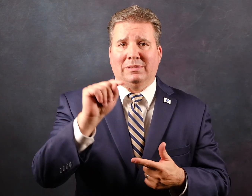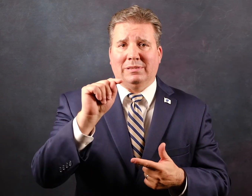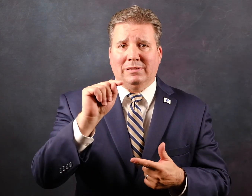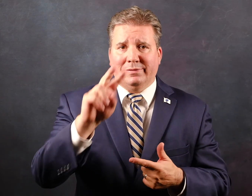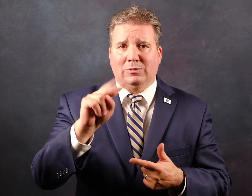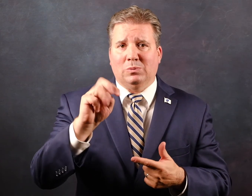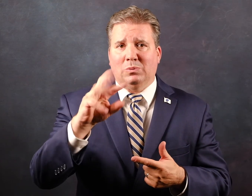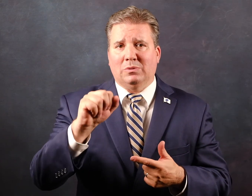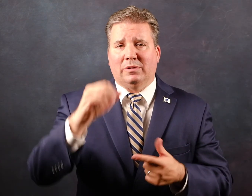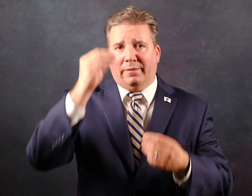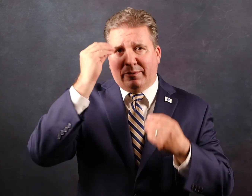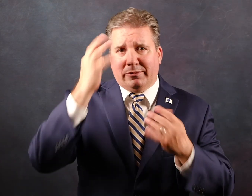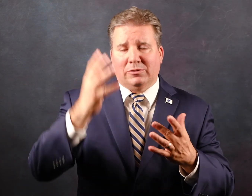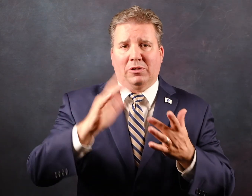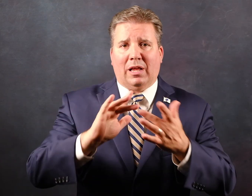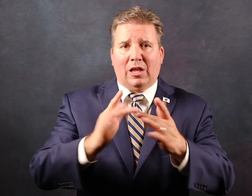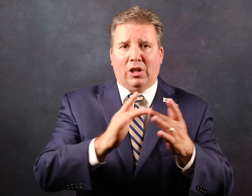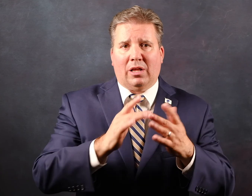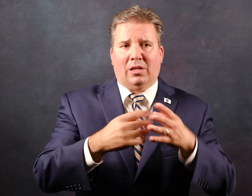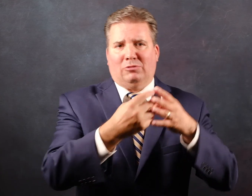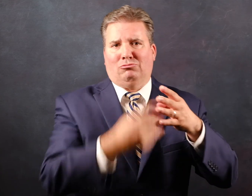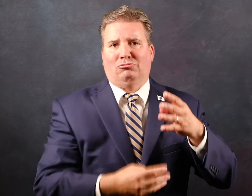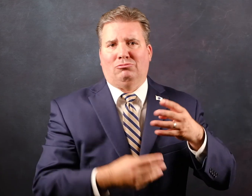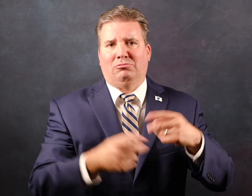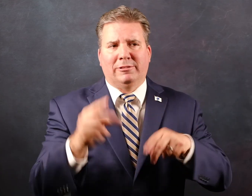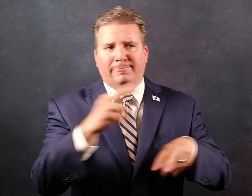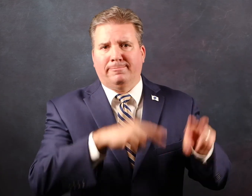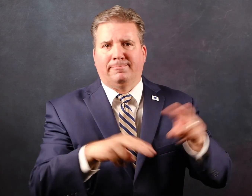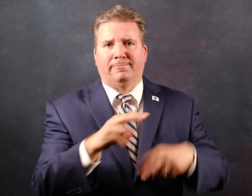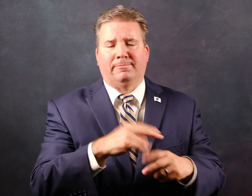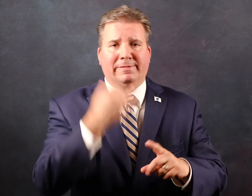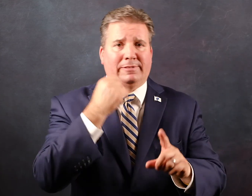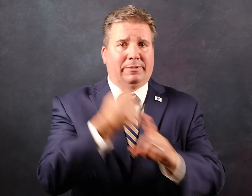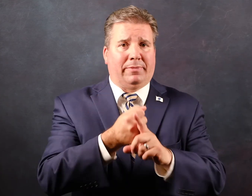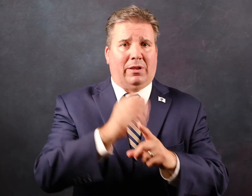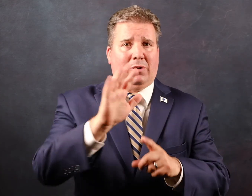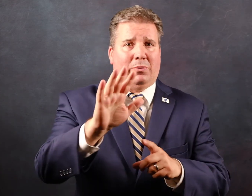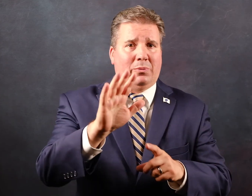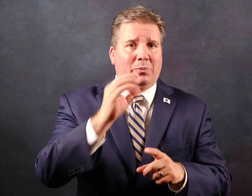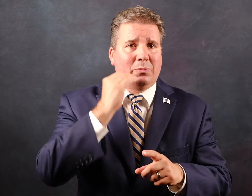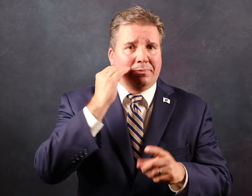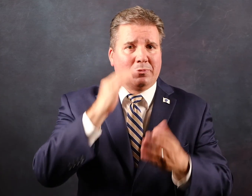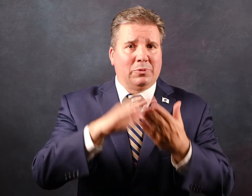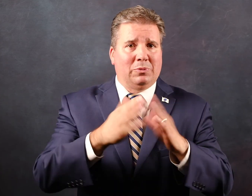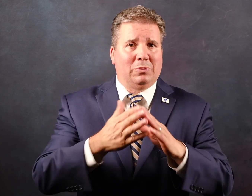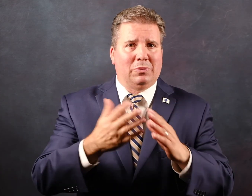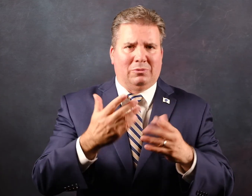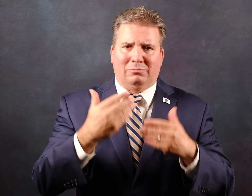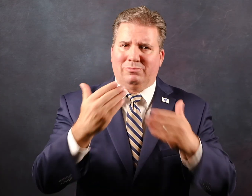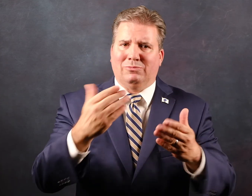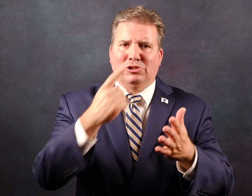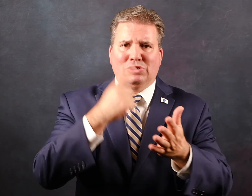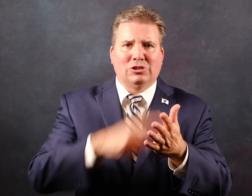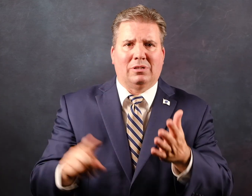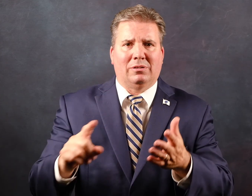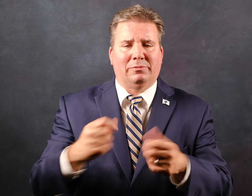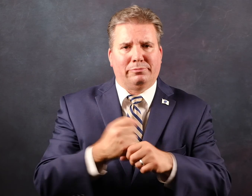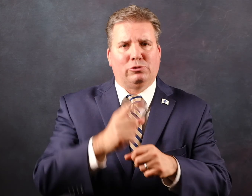on where you can go and also TV news and internet there's listings of information that impacts your home and community